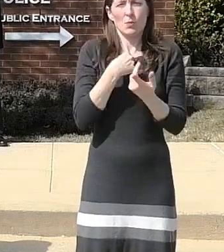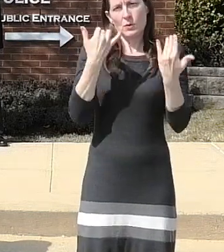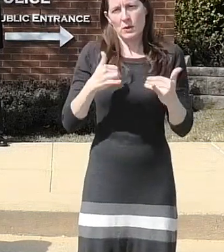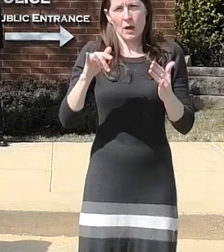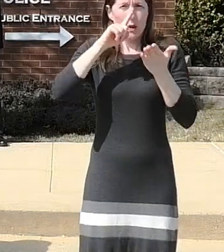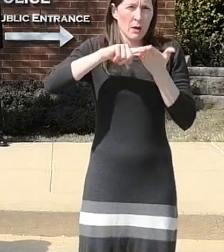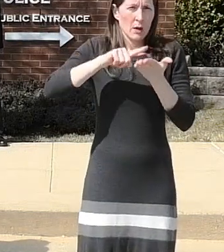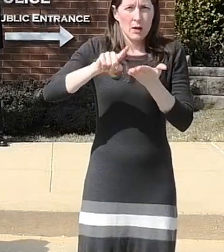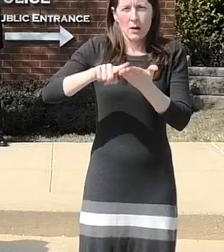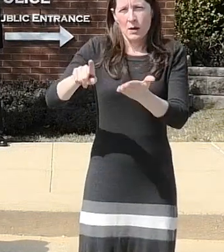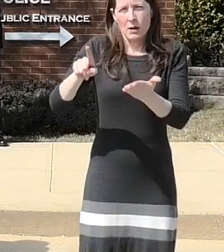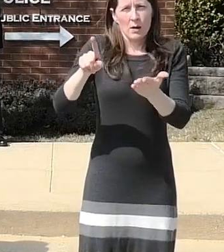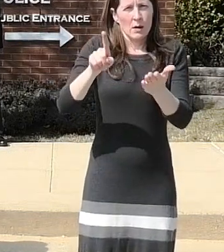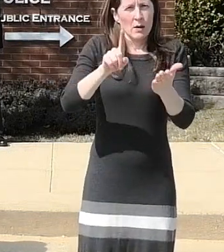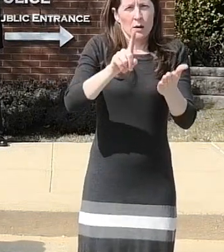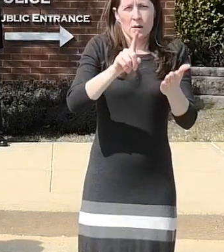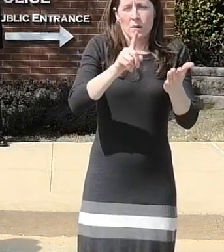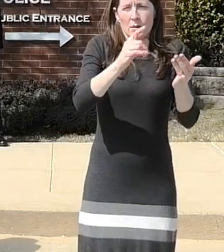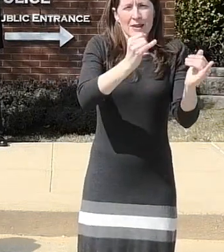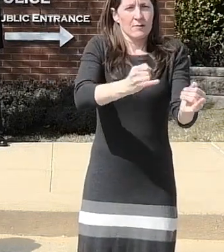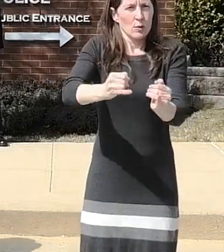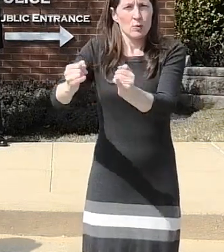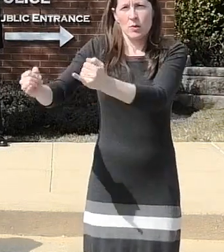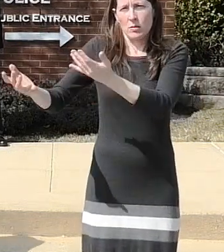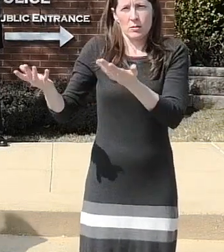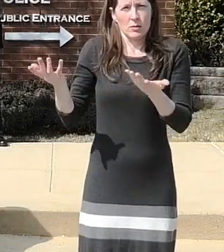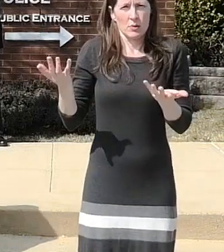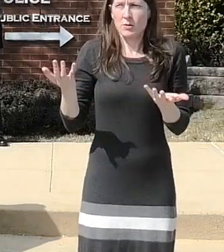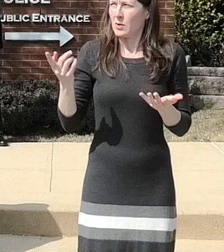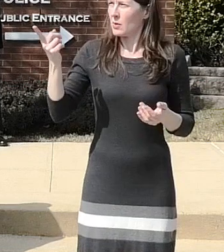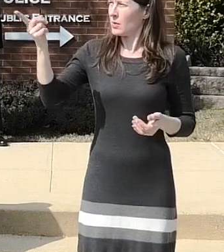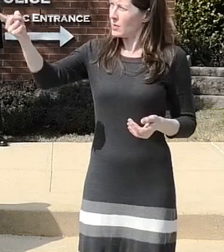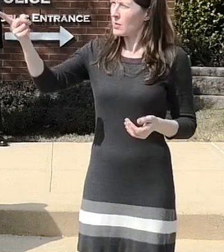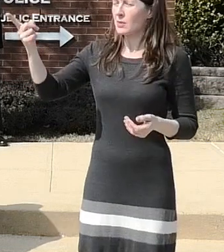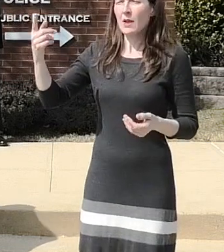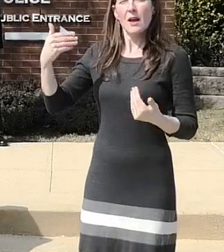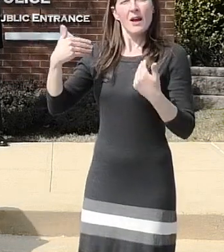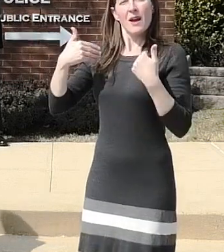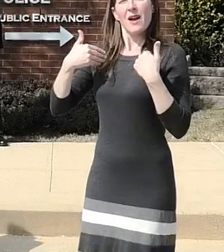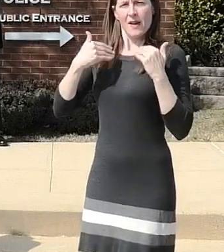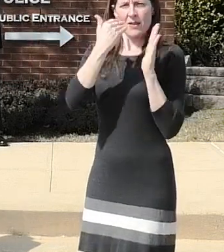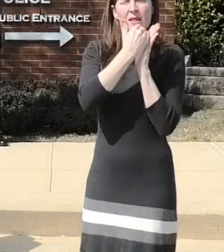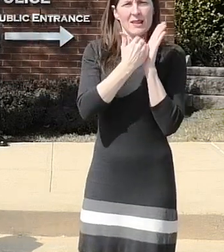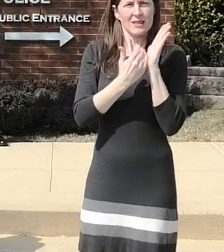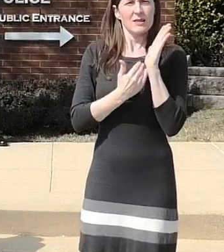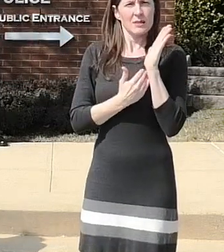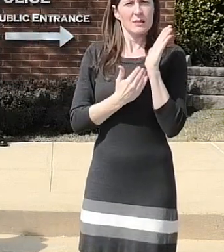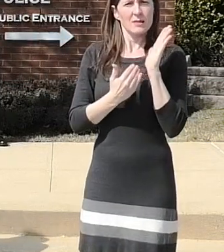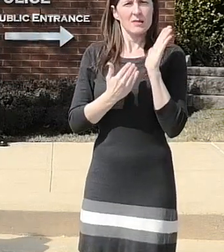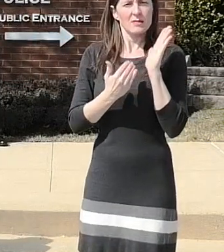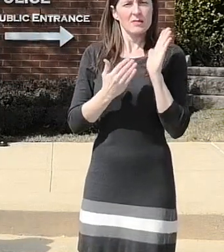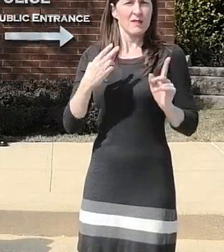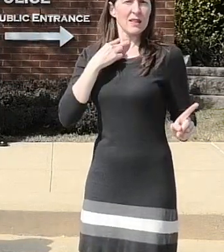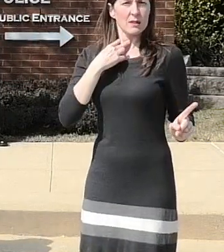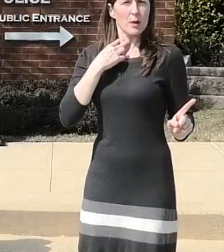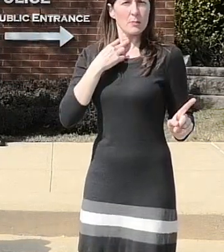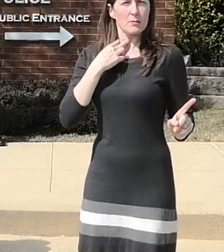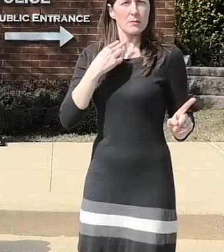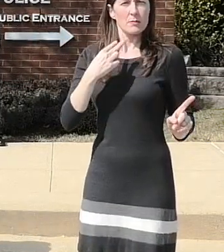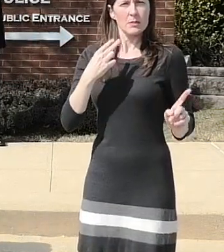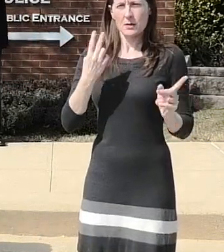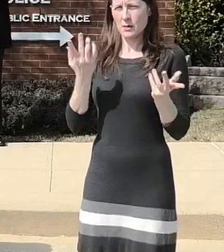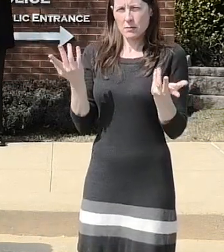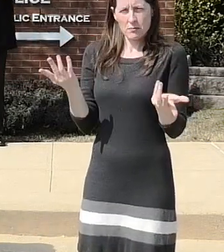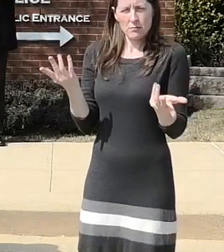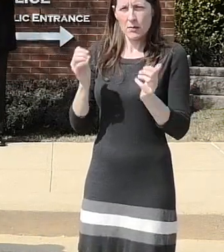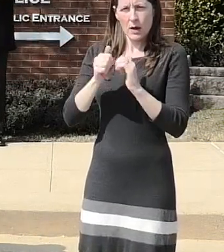specifics for each the motive in each case there was a list how would you characterize that list can you tell us about that please can you repeat the question